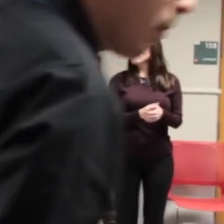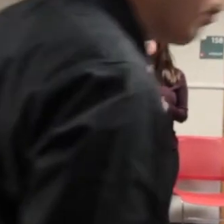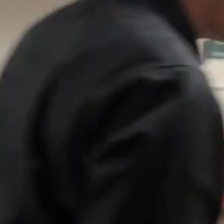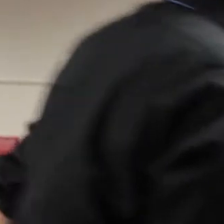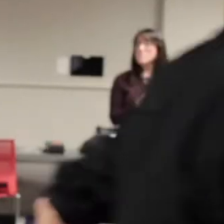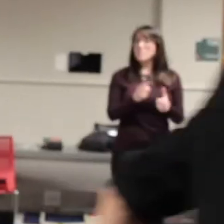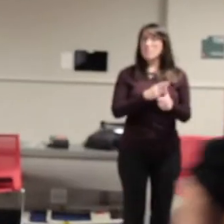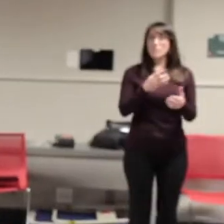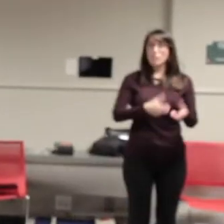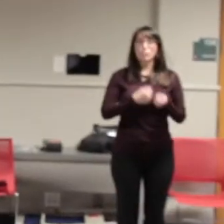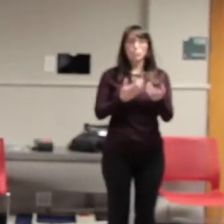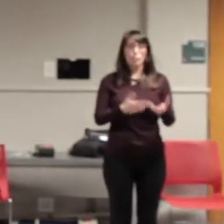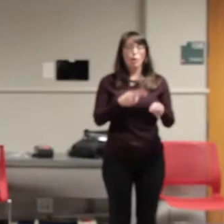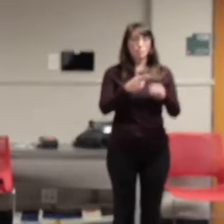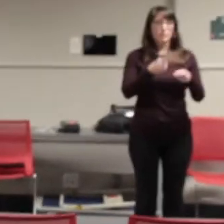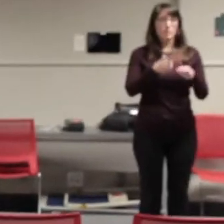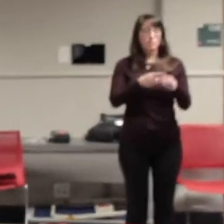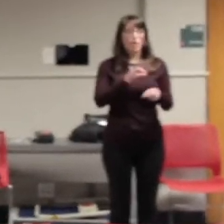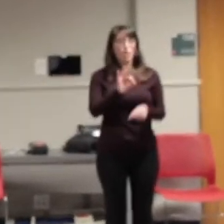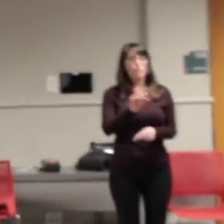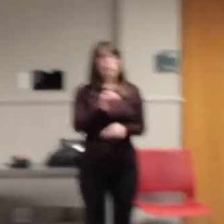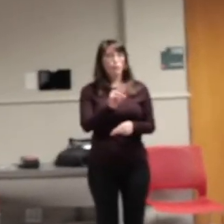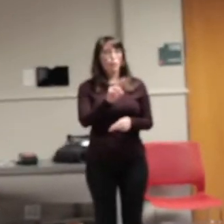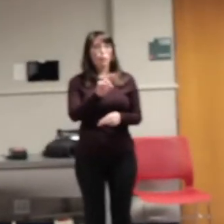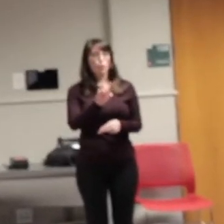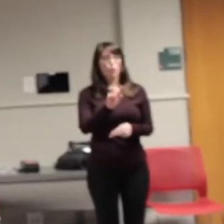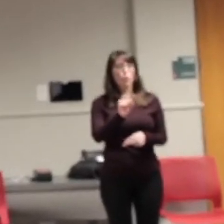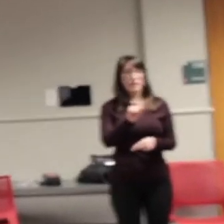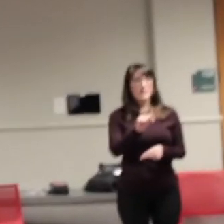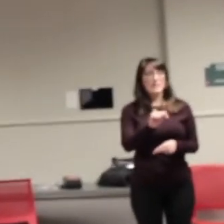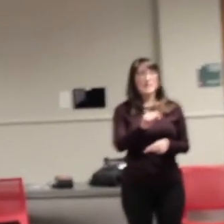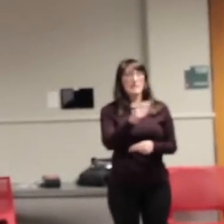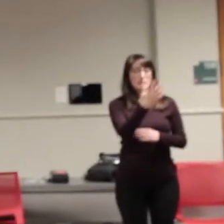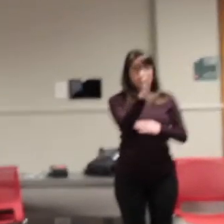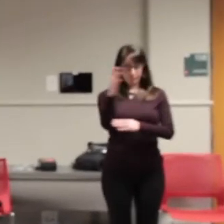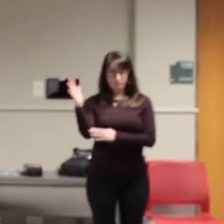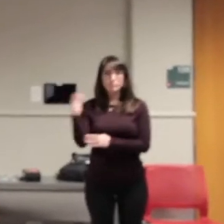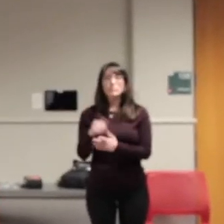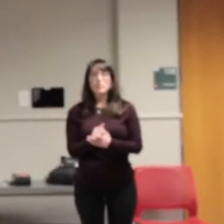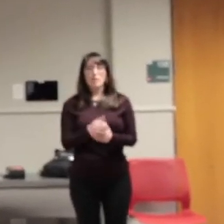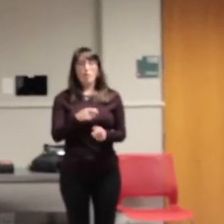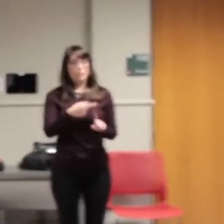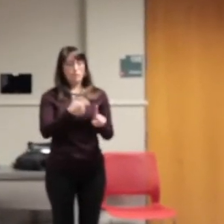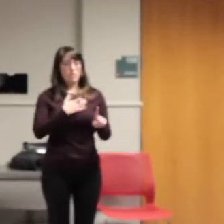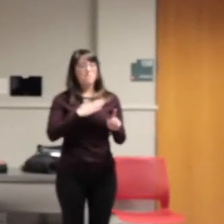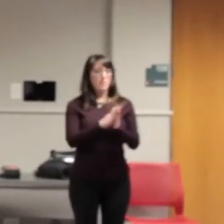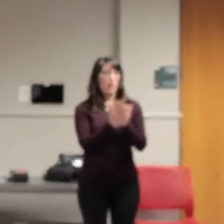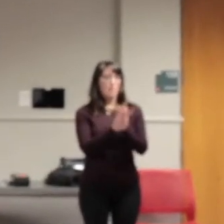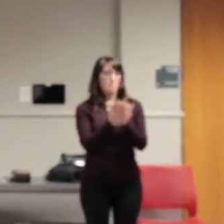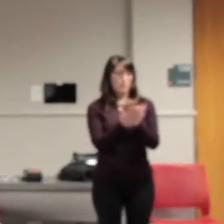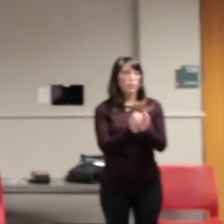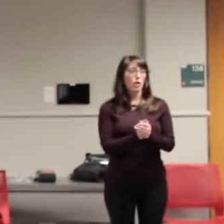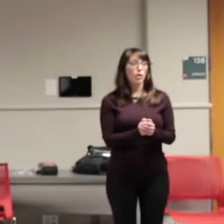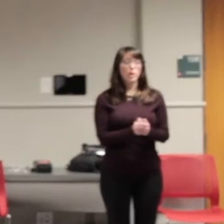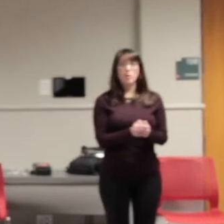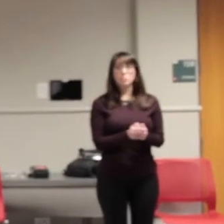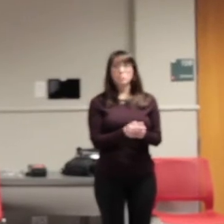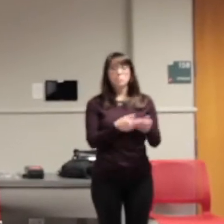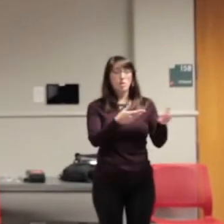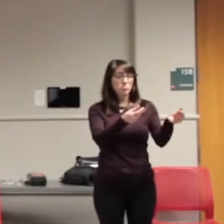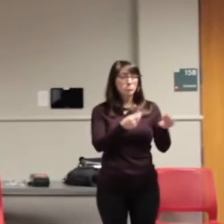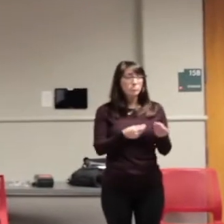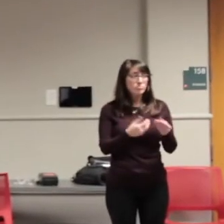poem I'm going read is called Forest and it's from my book Forest. I brought a few of them. So if anyone would you guys